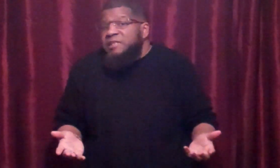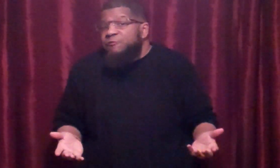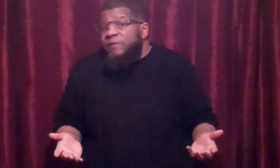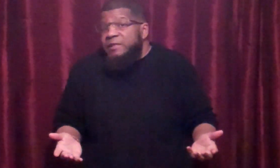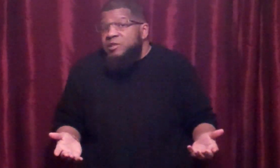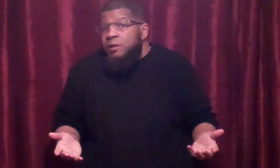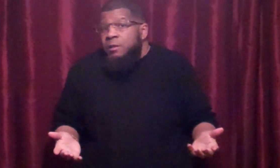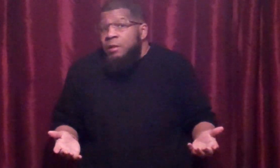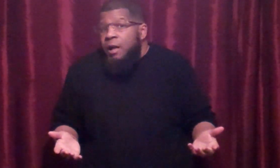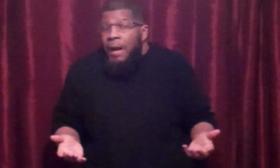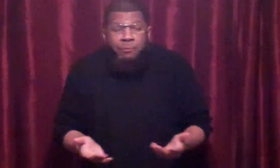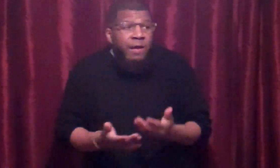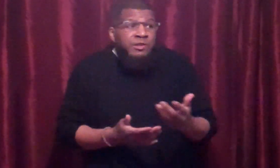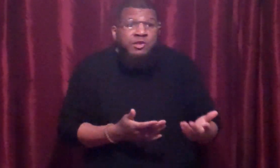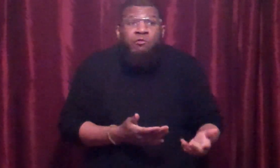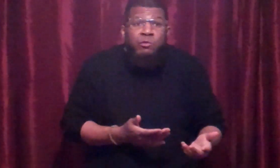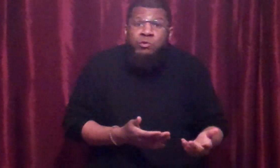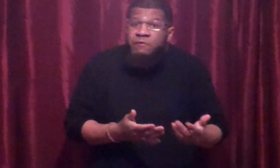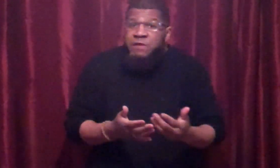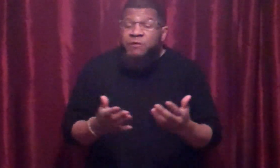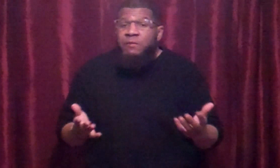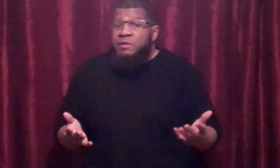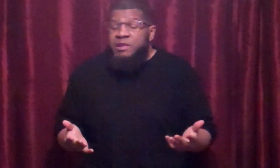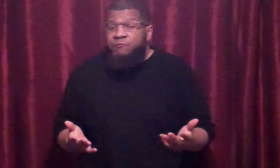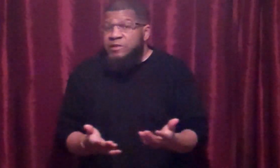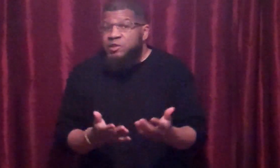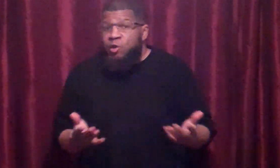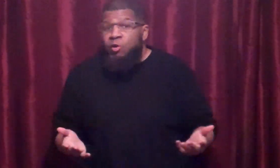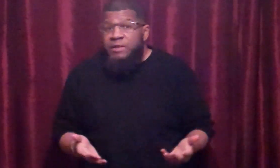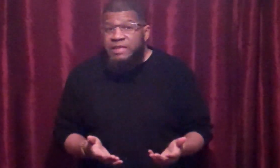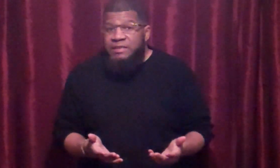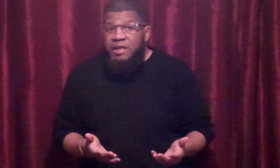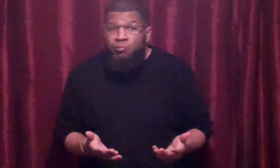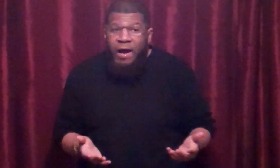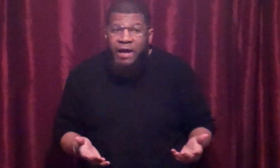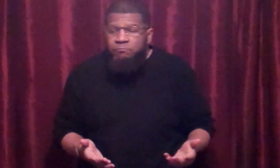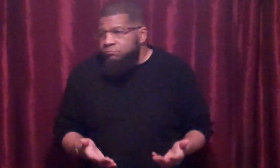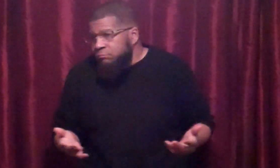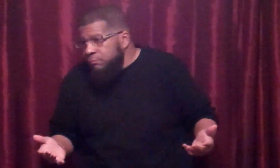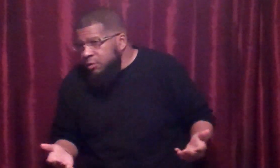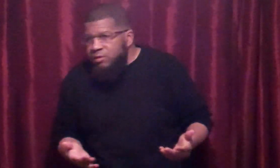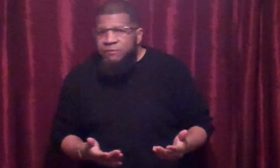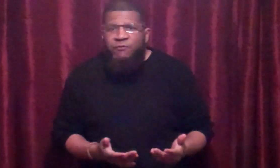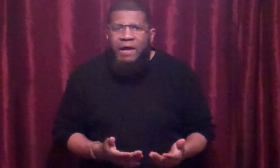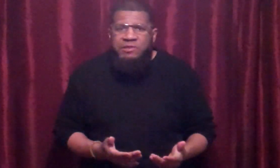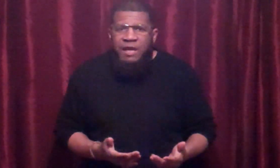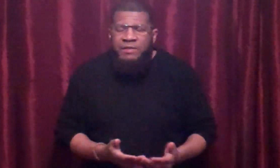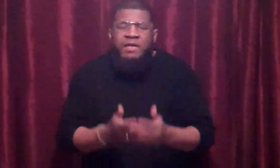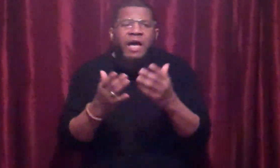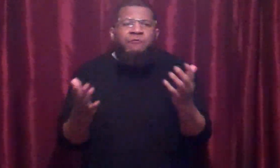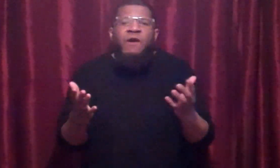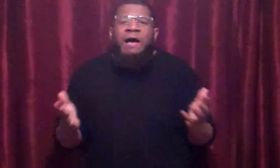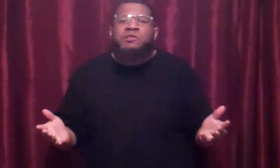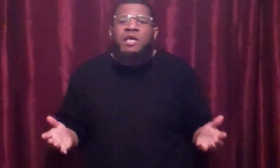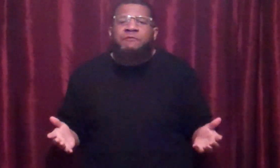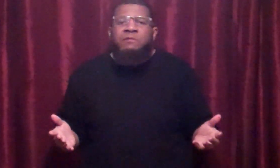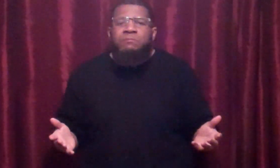defense. I probably certainly wouldn't have developed the defense as early as I did. Why? Because I'm 5'7". At 5'7",